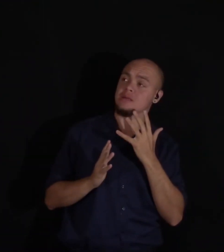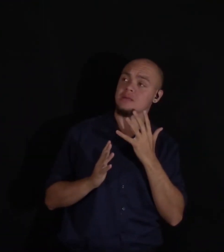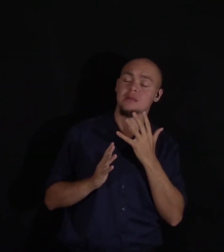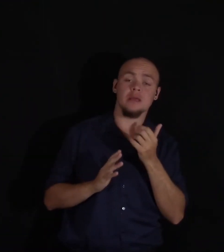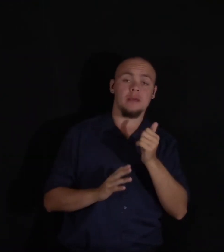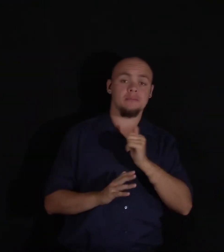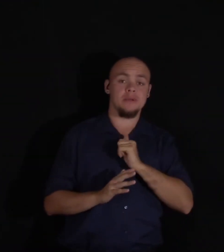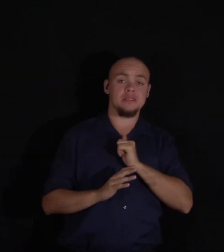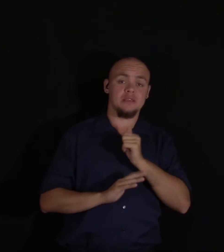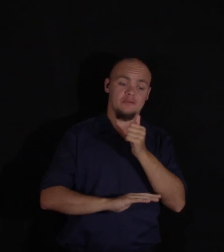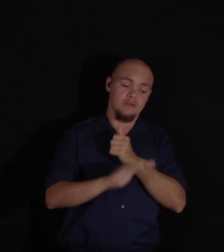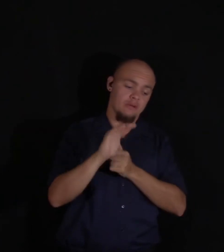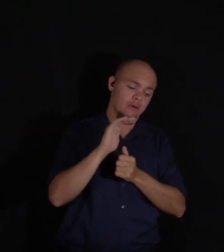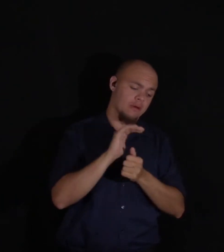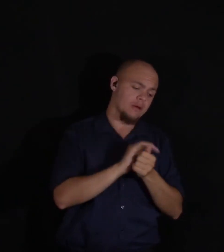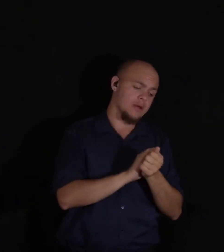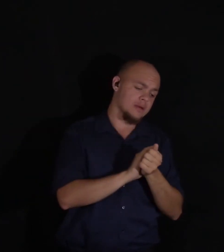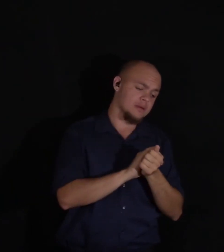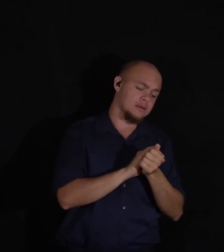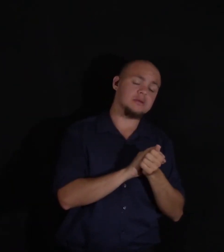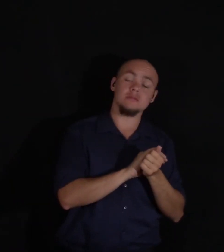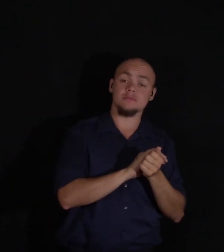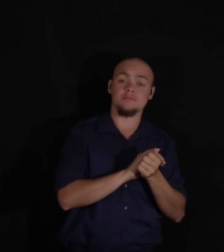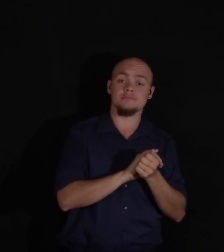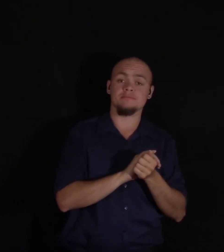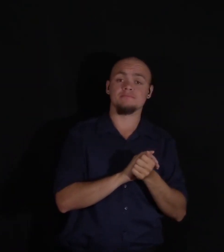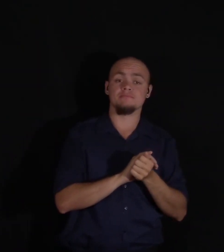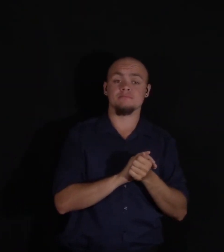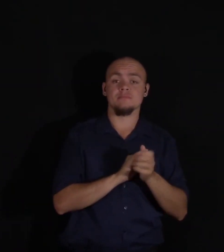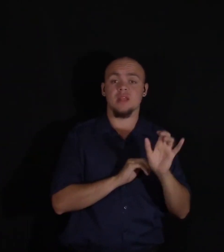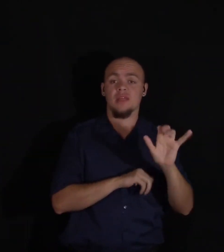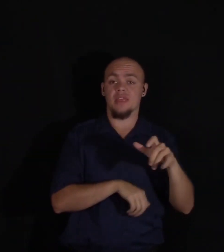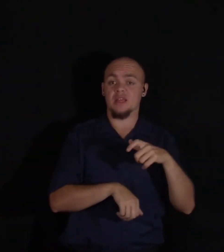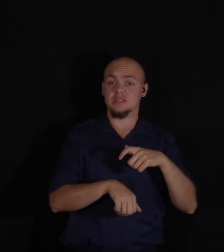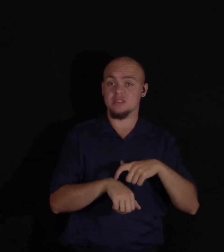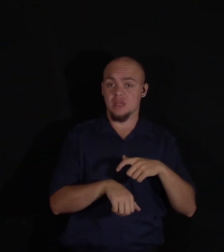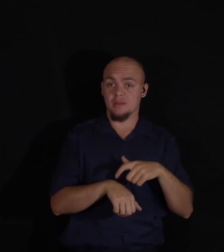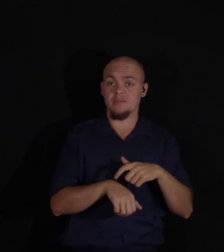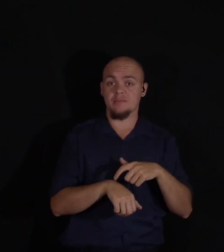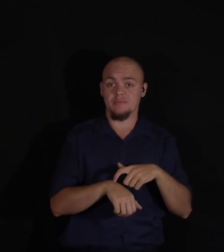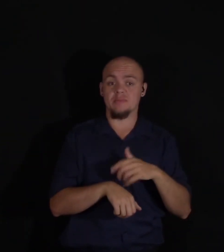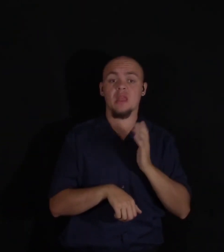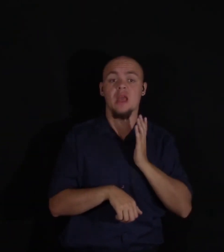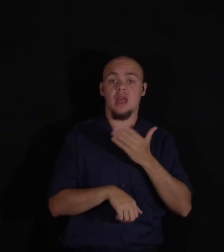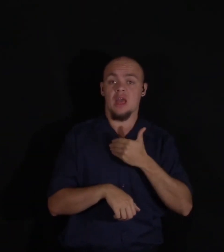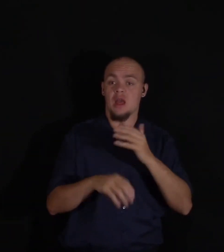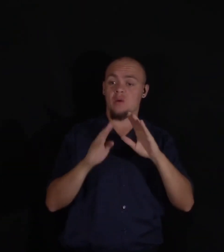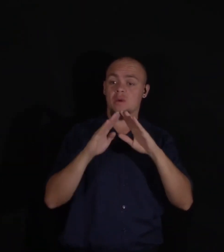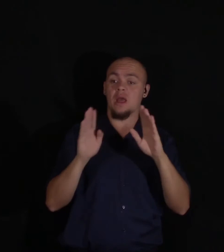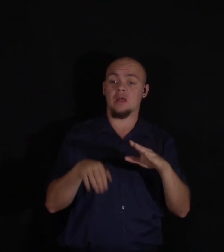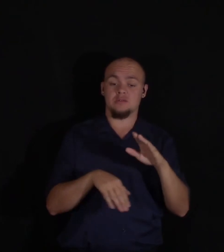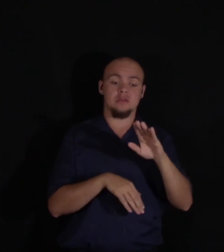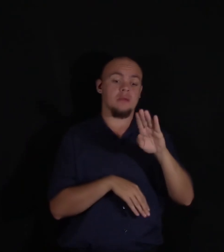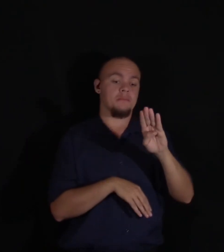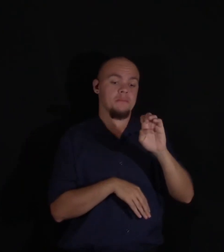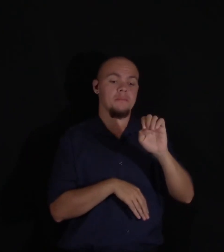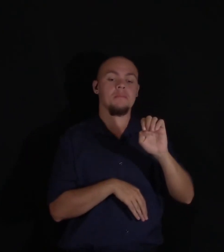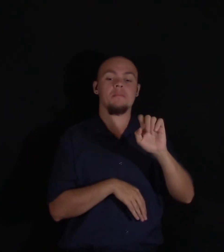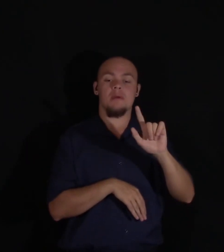from his view. About this time we retired to our house at Belle Rive. This change